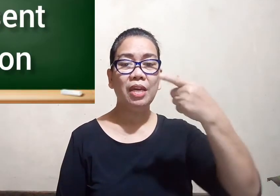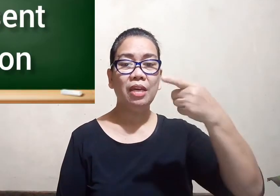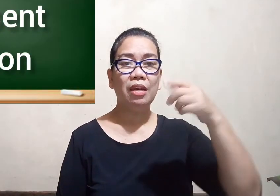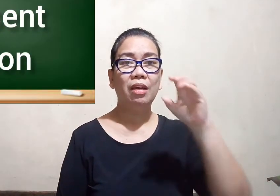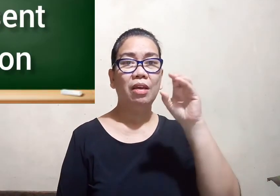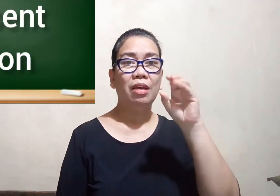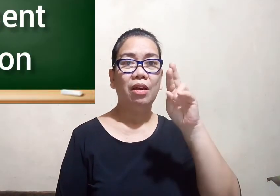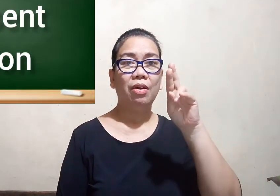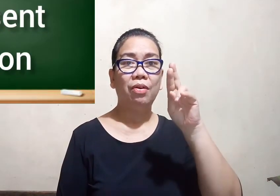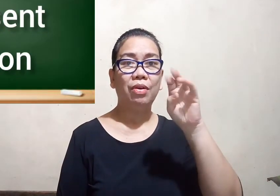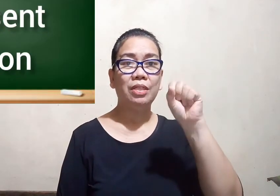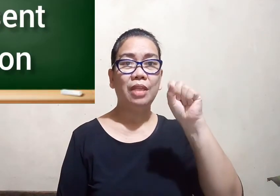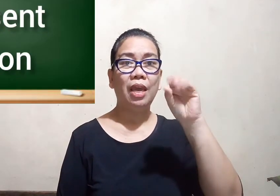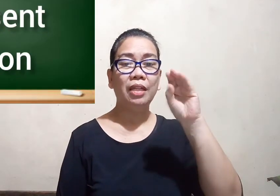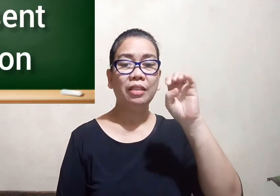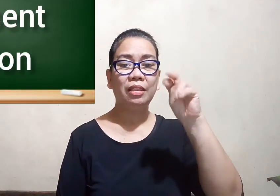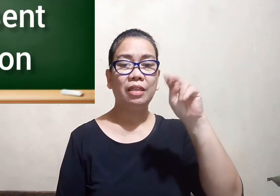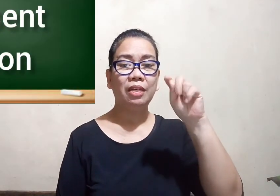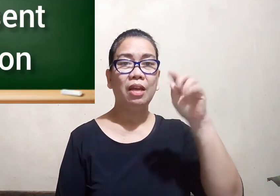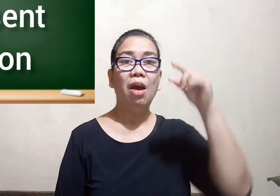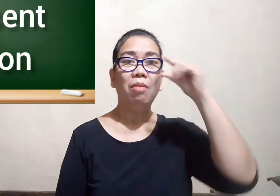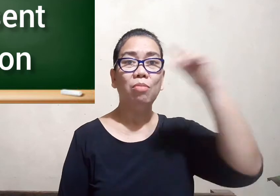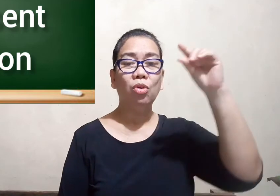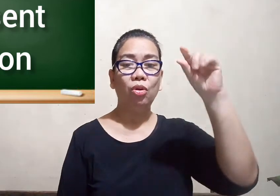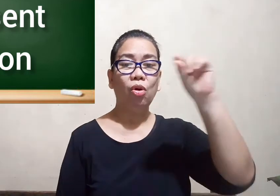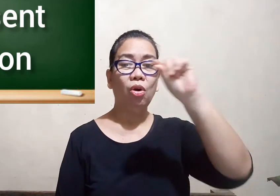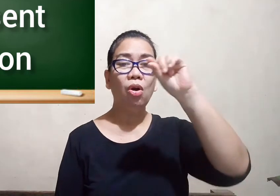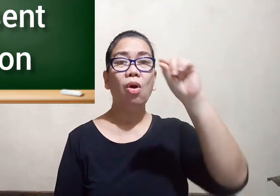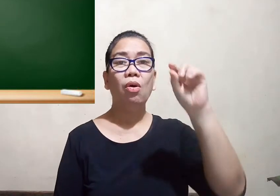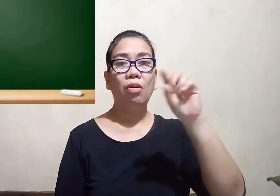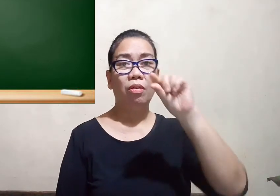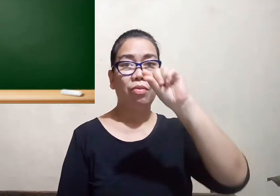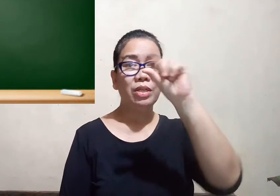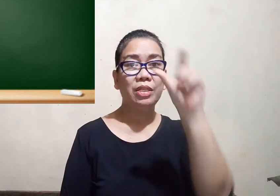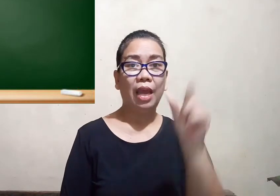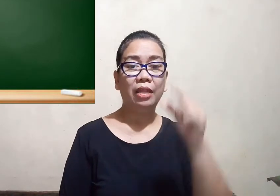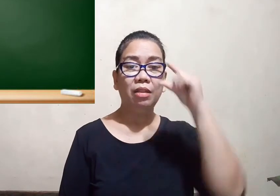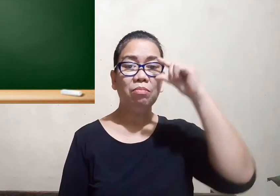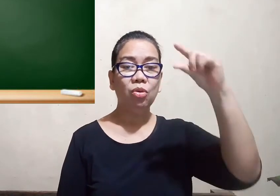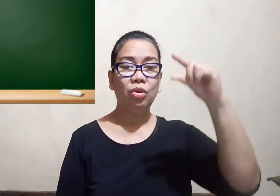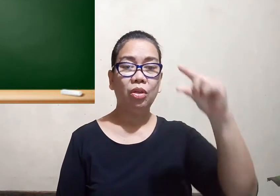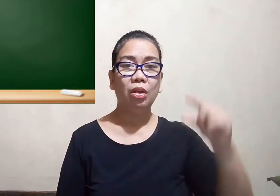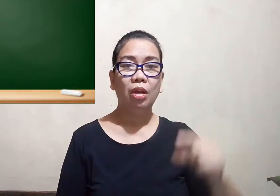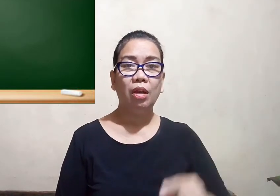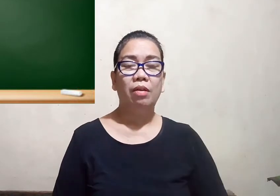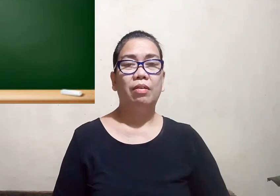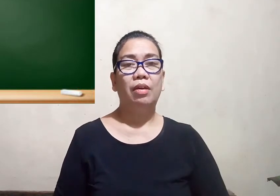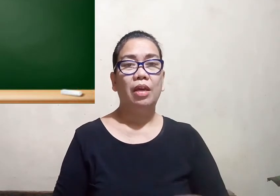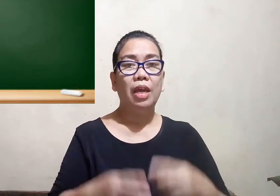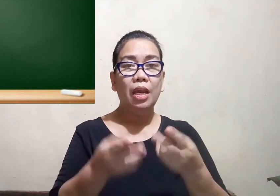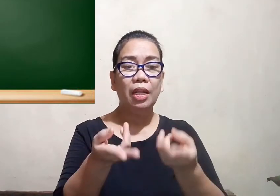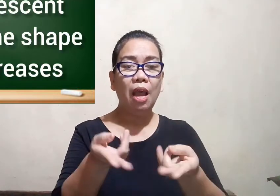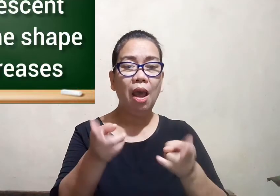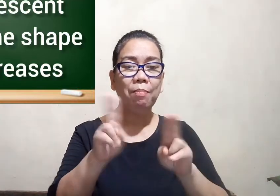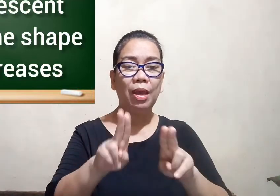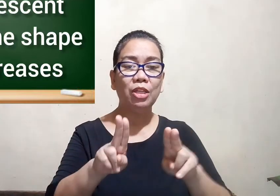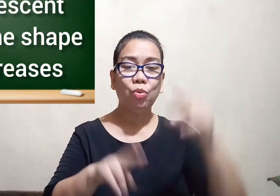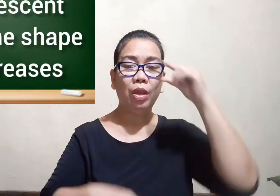crescent moon or crescent moon it happens when